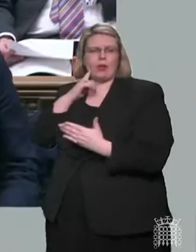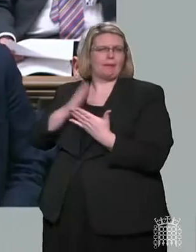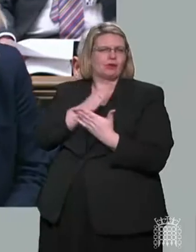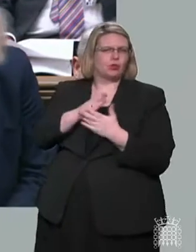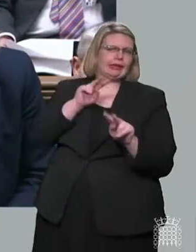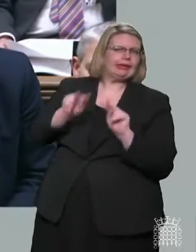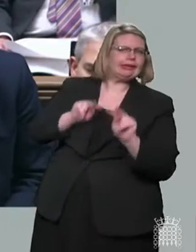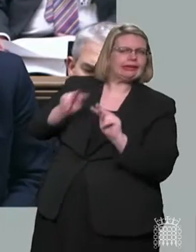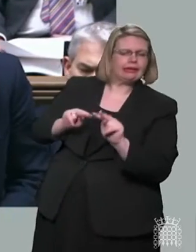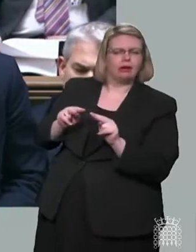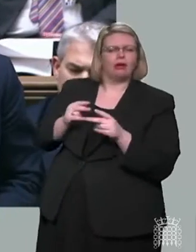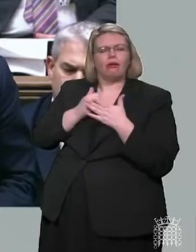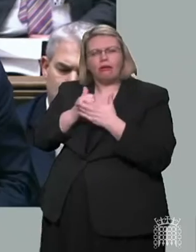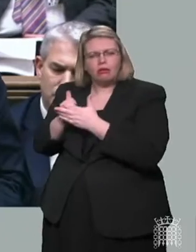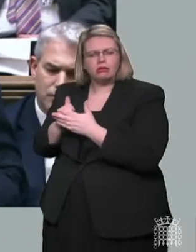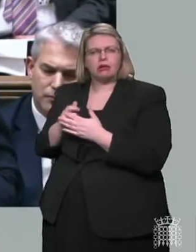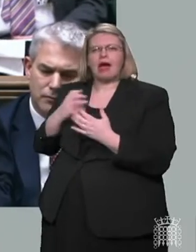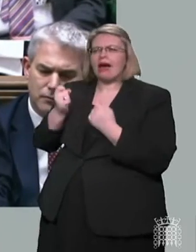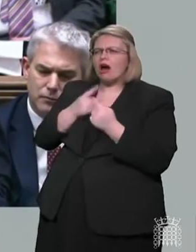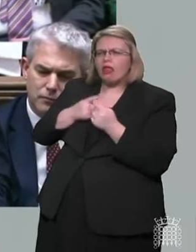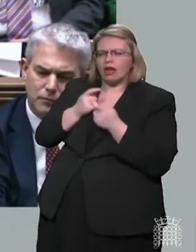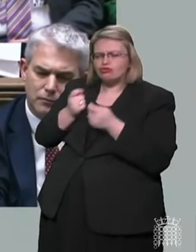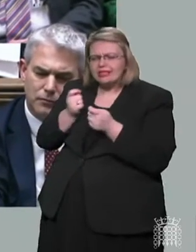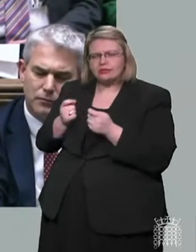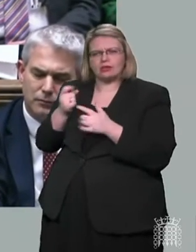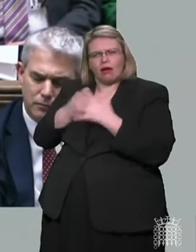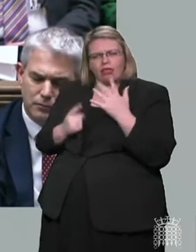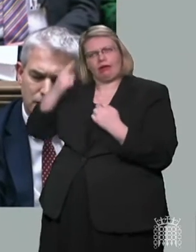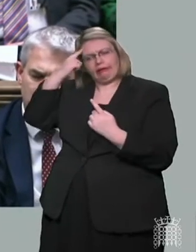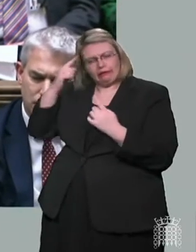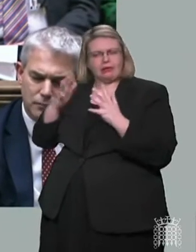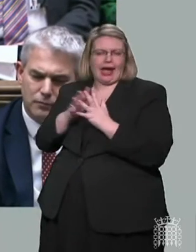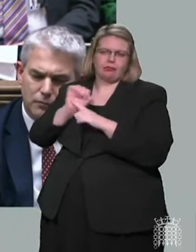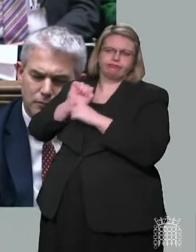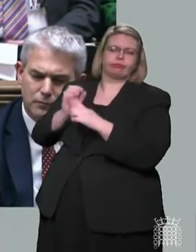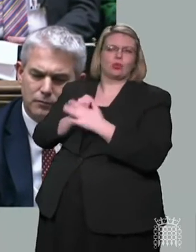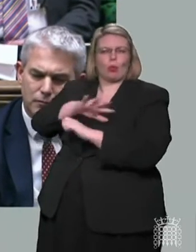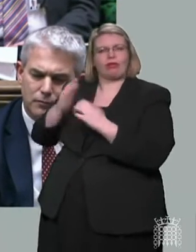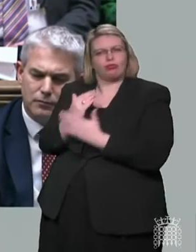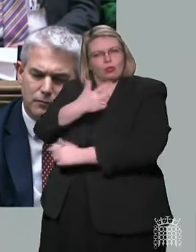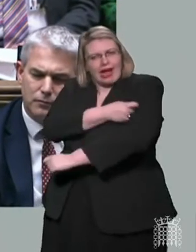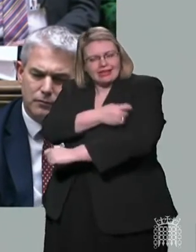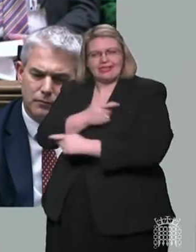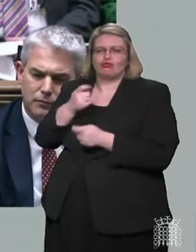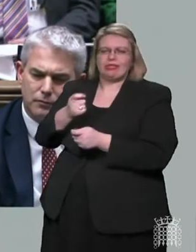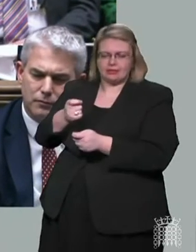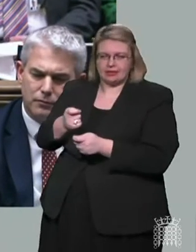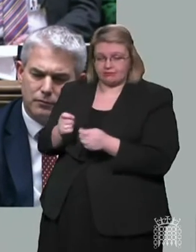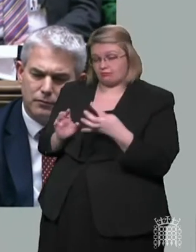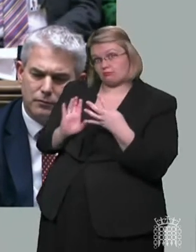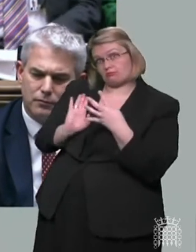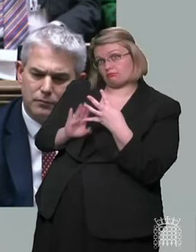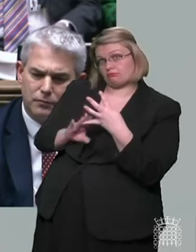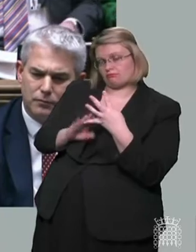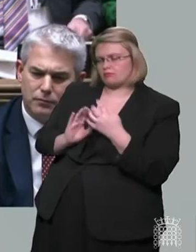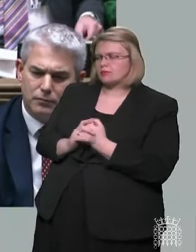with pharmaceutical interventions as the first line of defence. Fourth, we will build on the